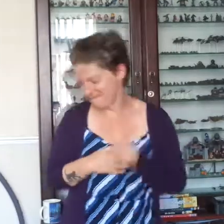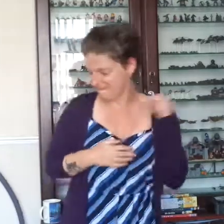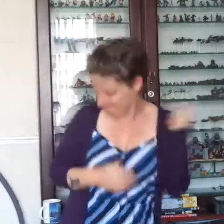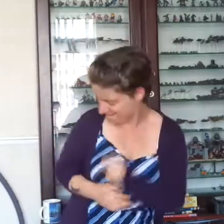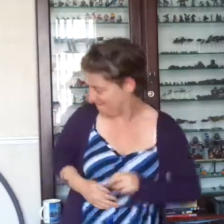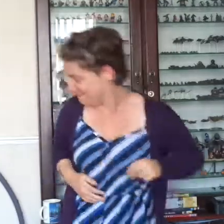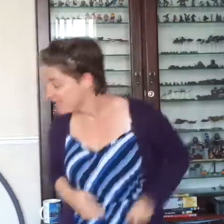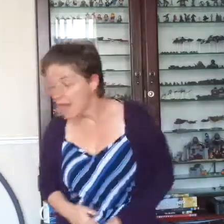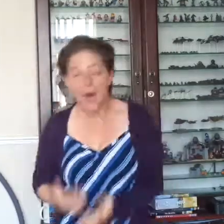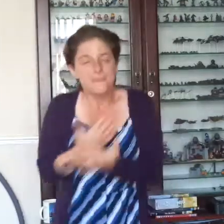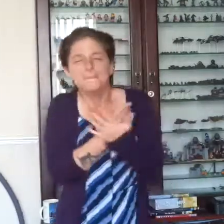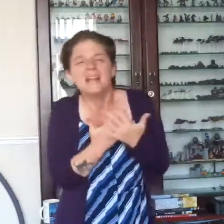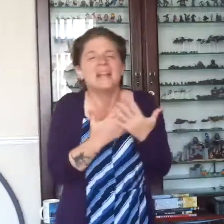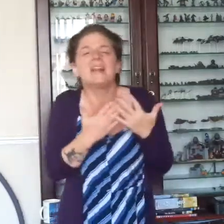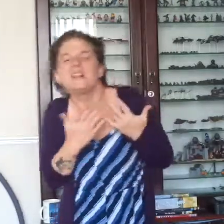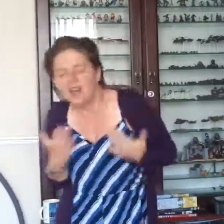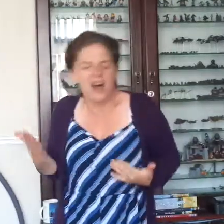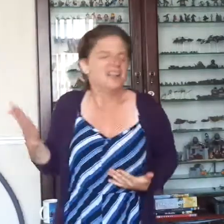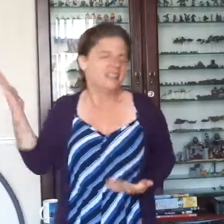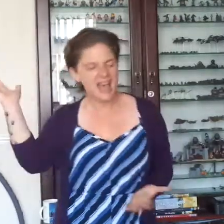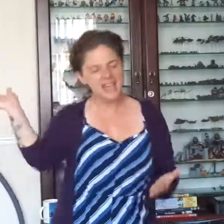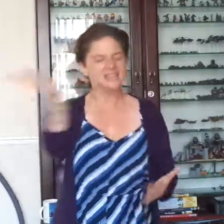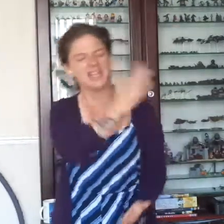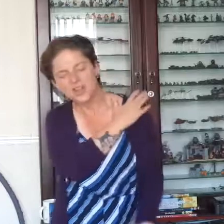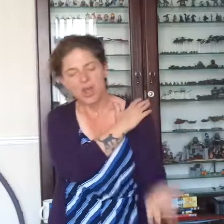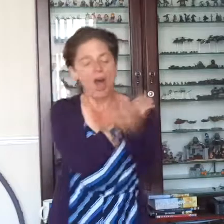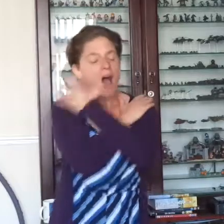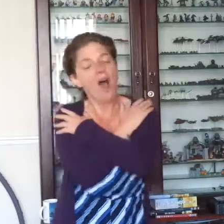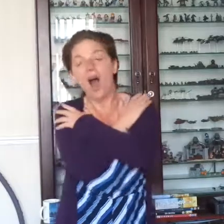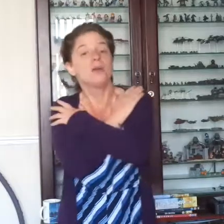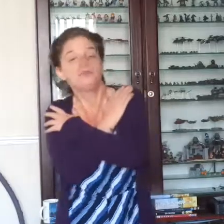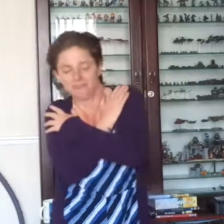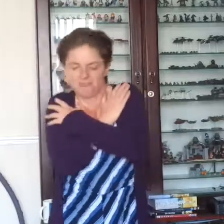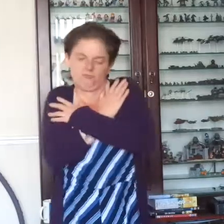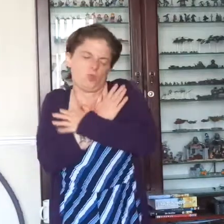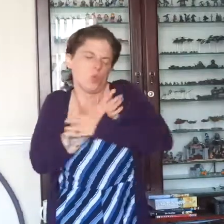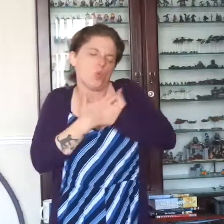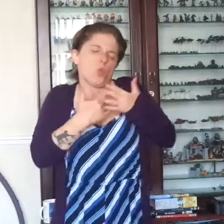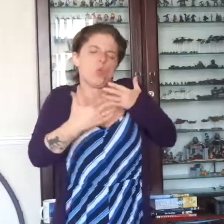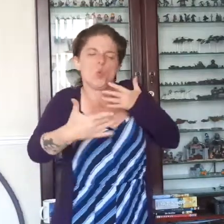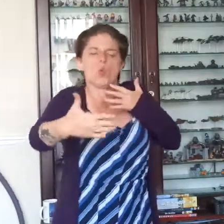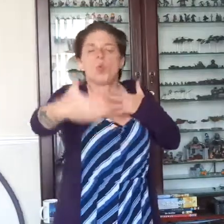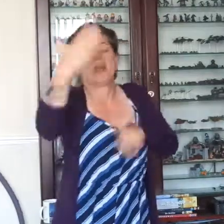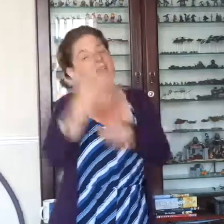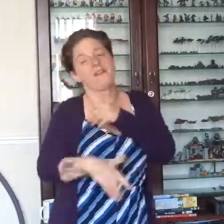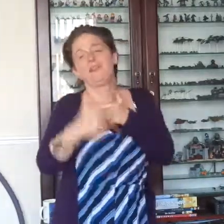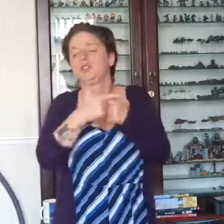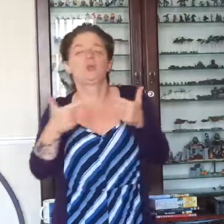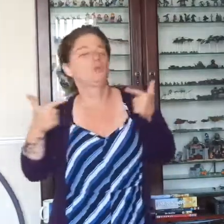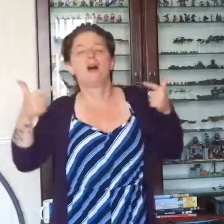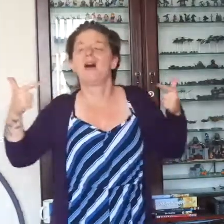A million days in your world is never too much I